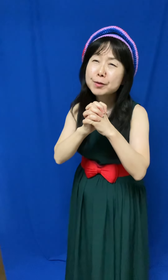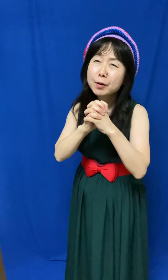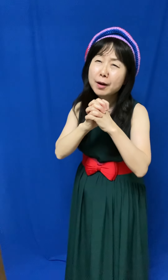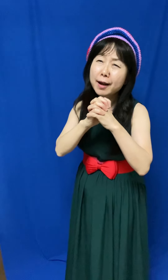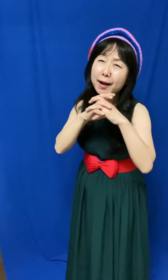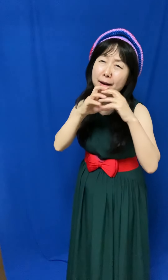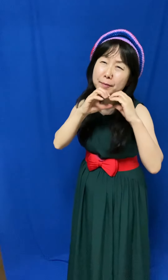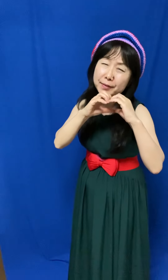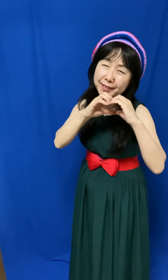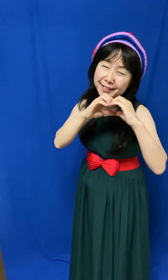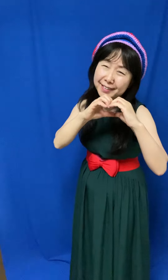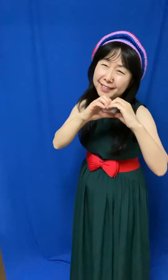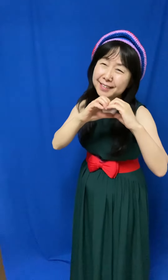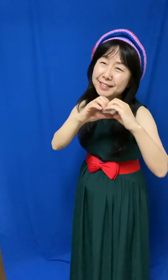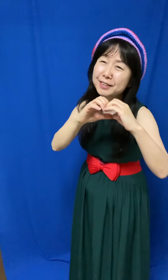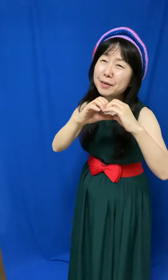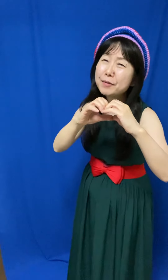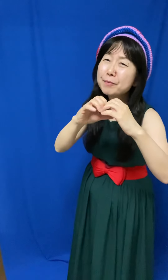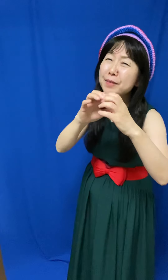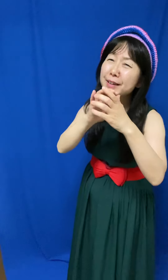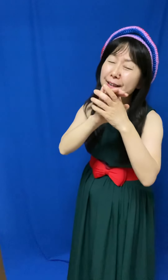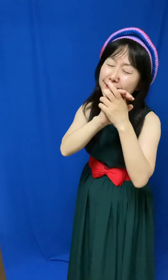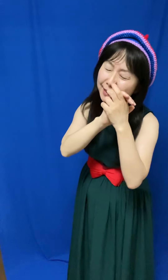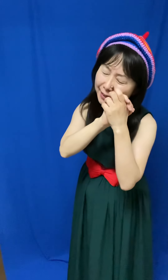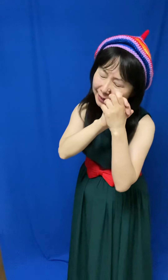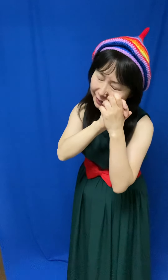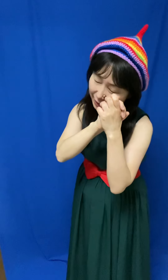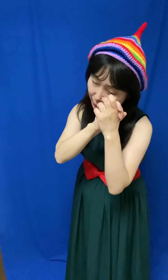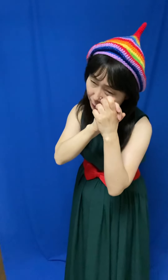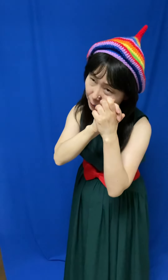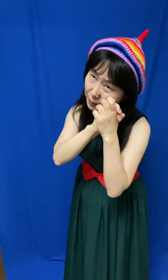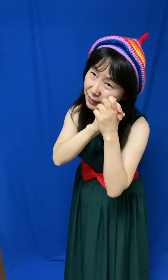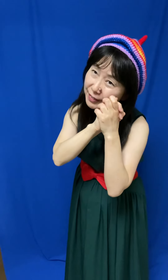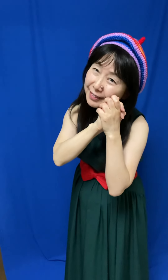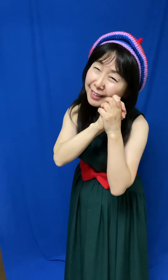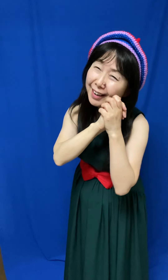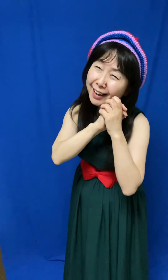love means to me All at all